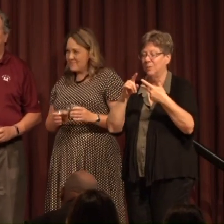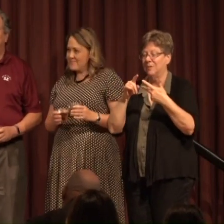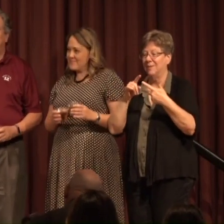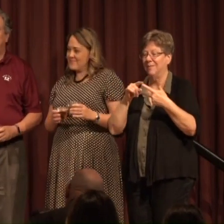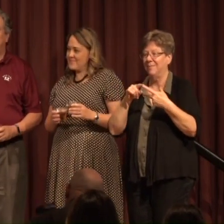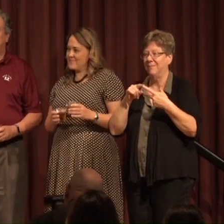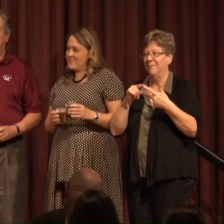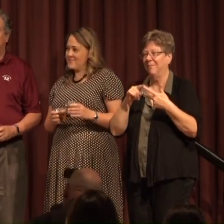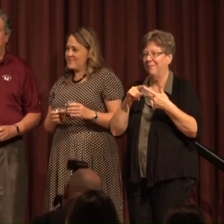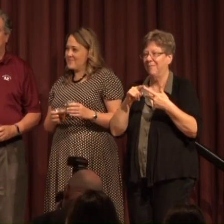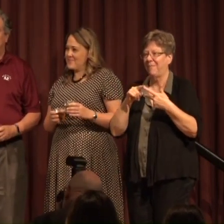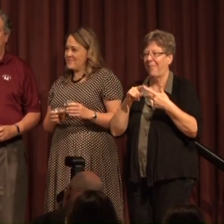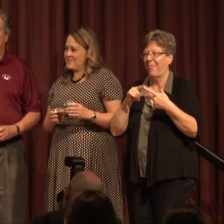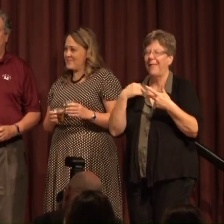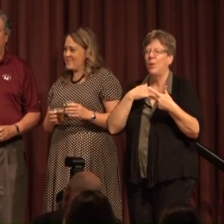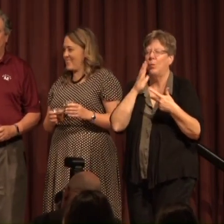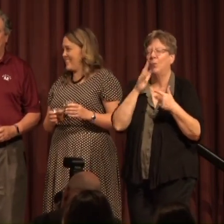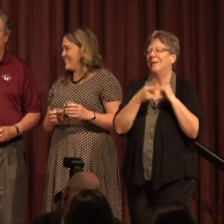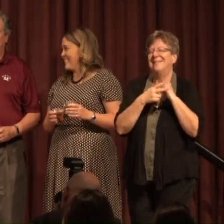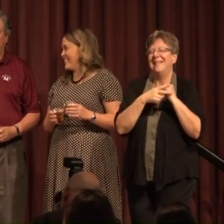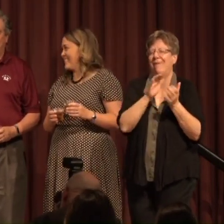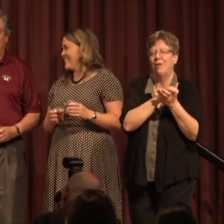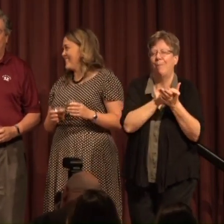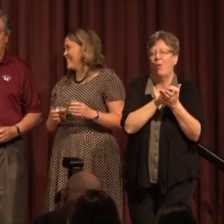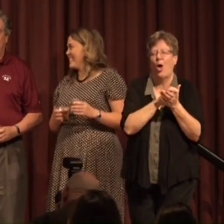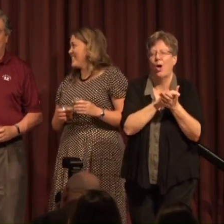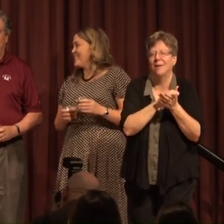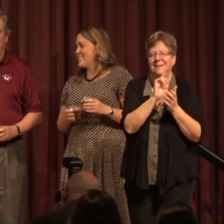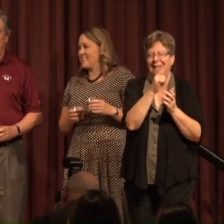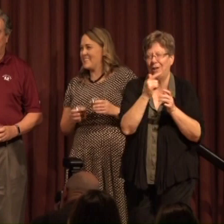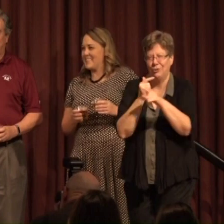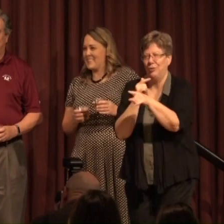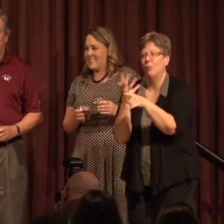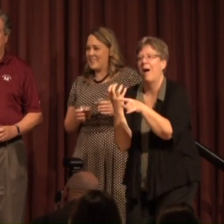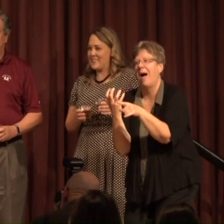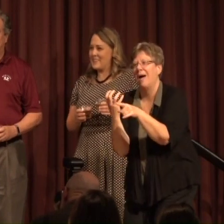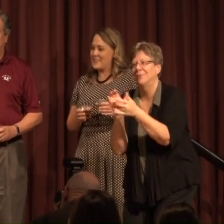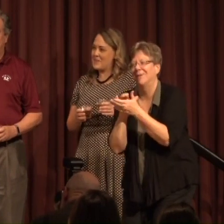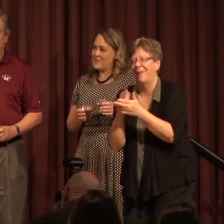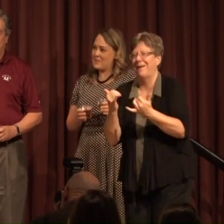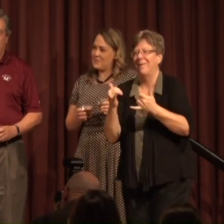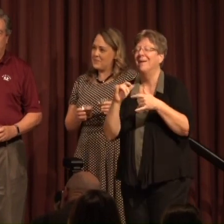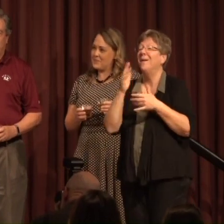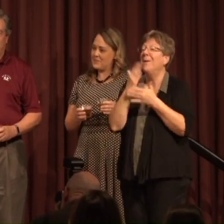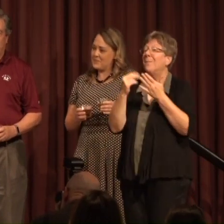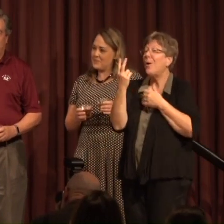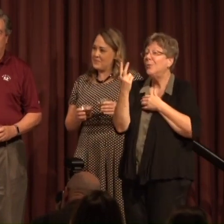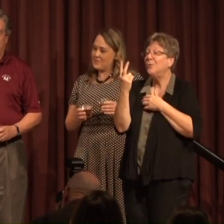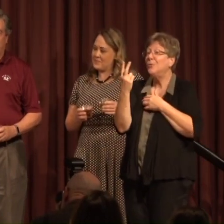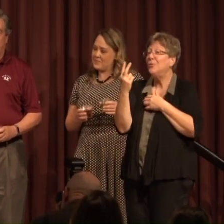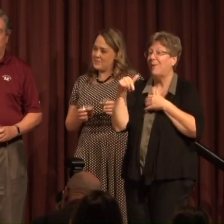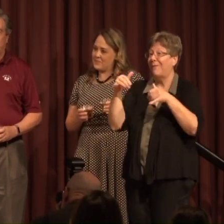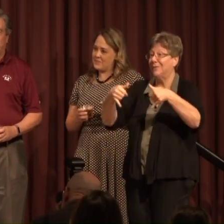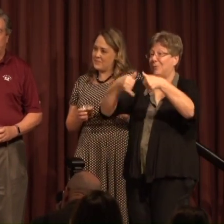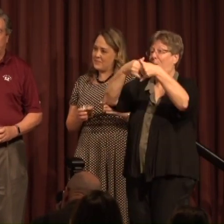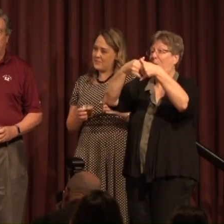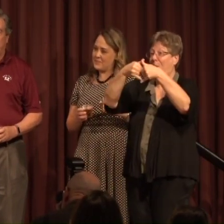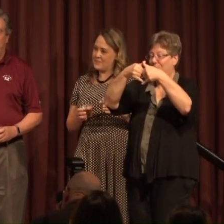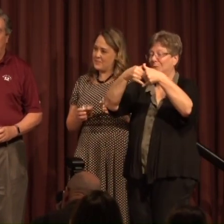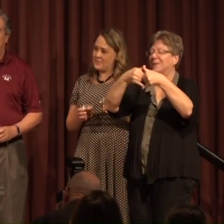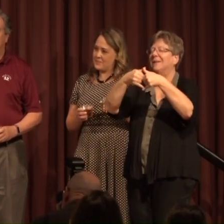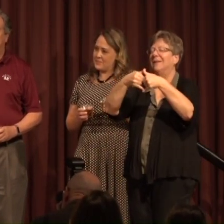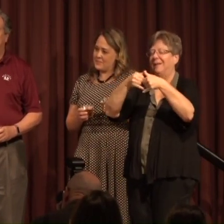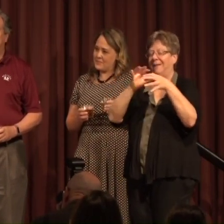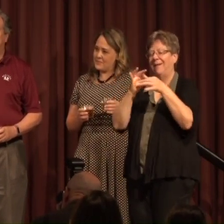We'll just save the applause for everyone all at once I know Shannon's dying to applaud Part two of this toast has to do